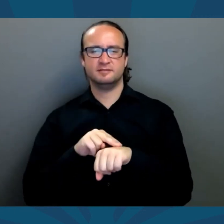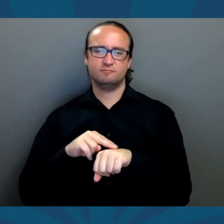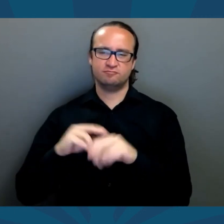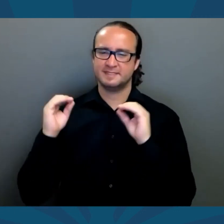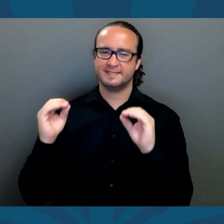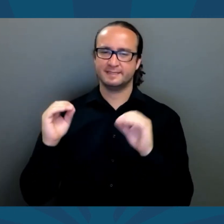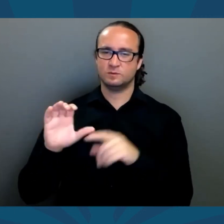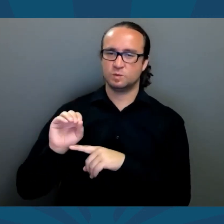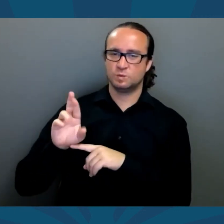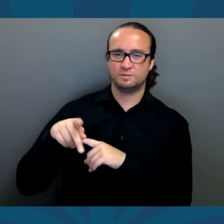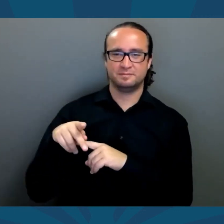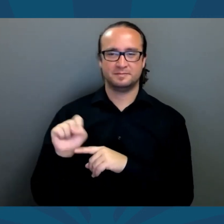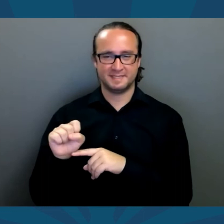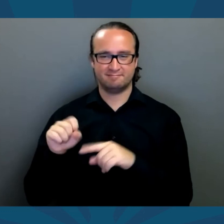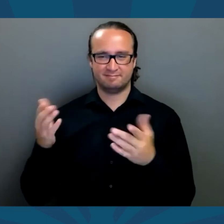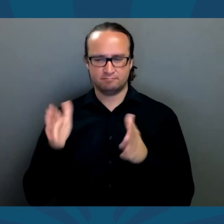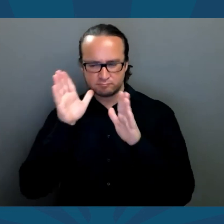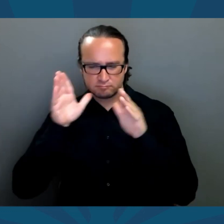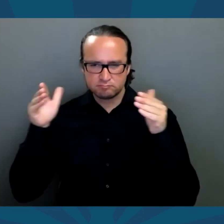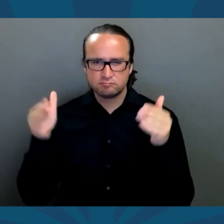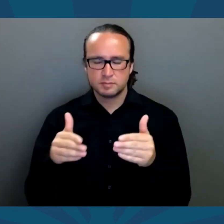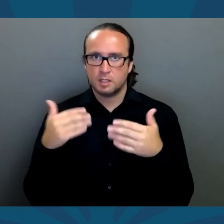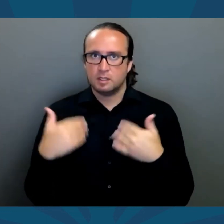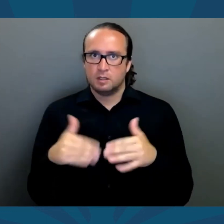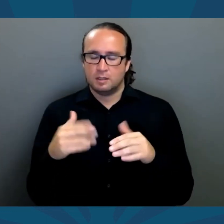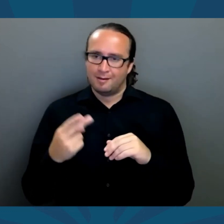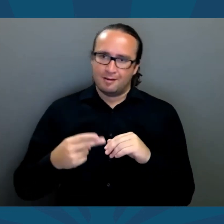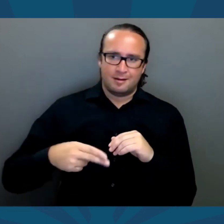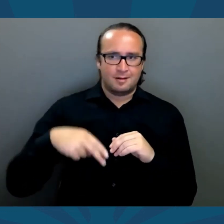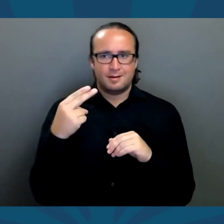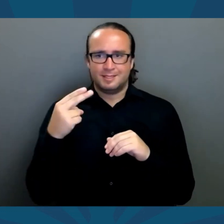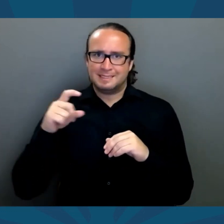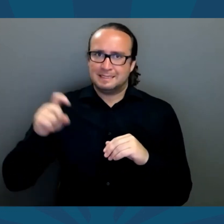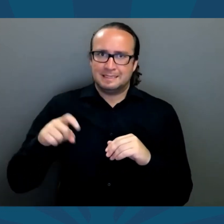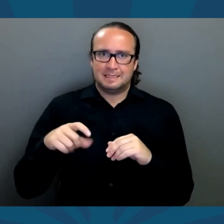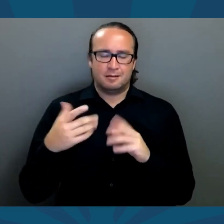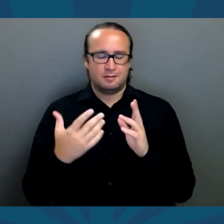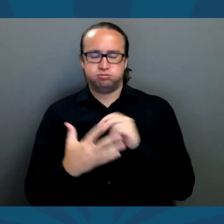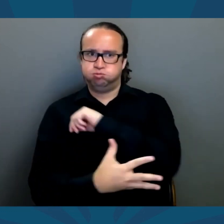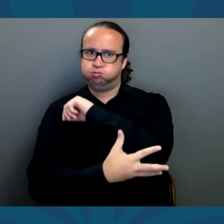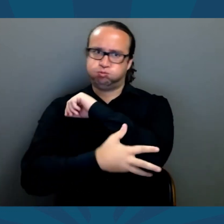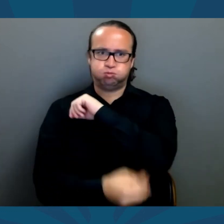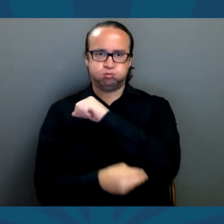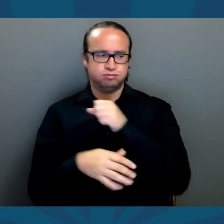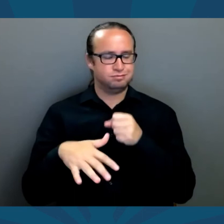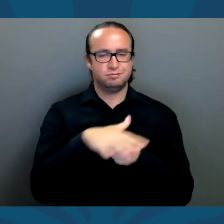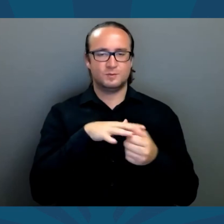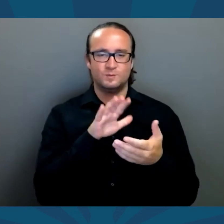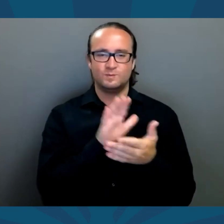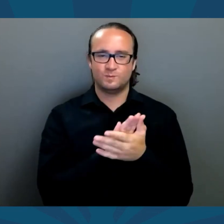teaching corps focused on serving in high-need, high-poverty schools.